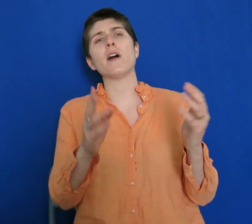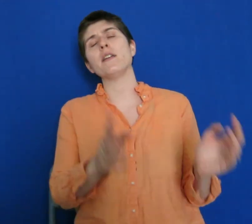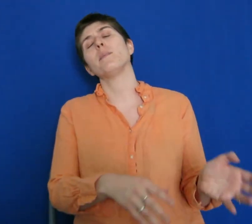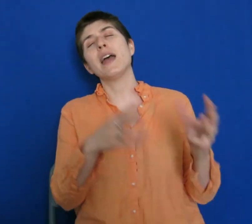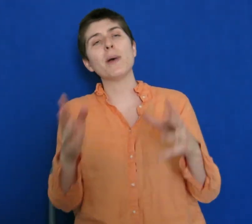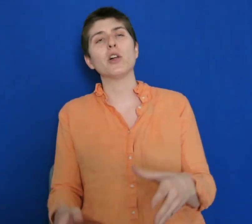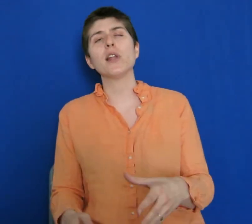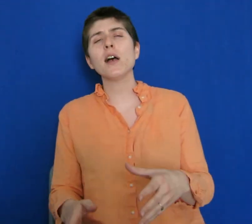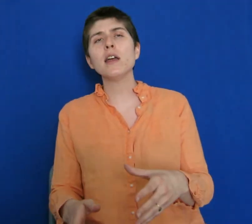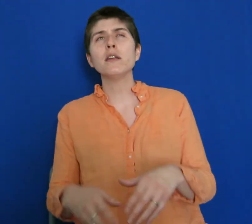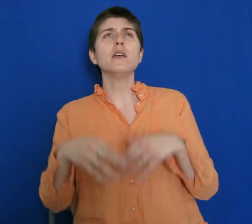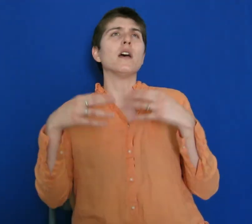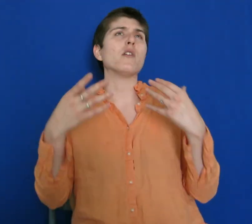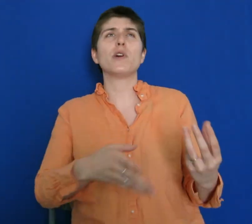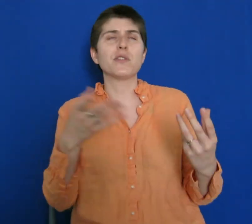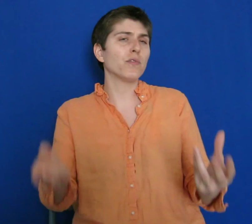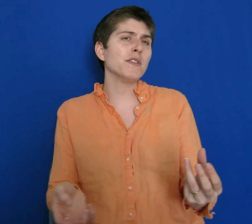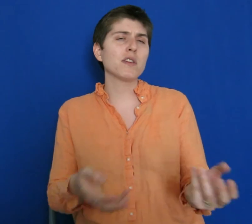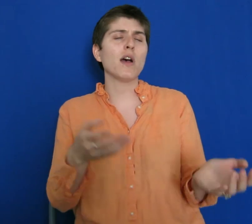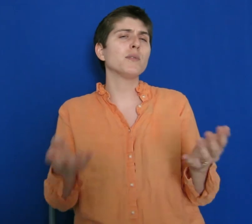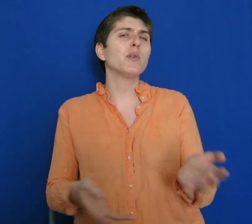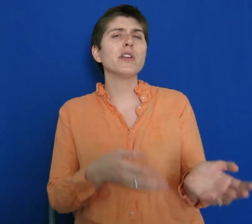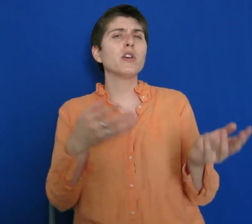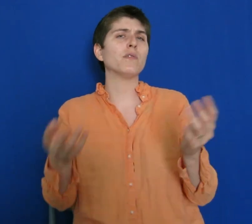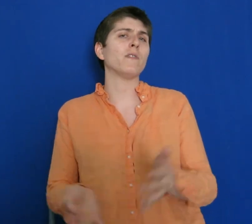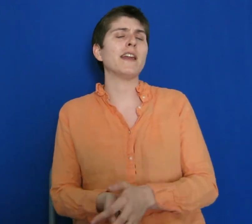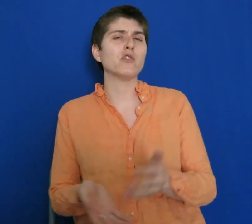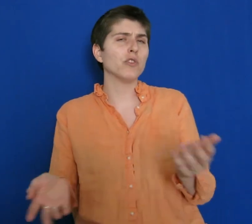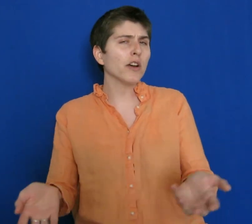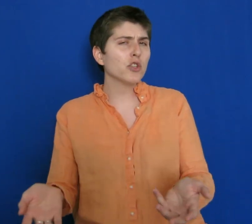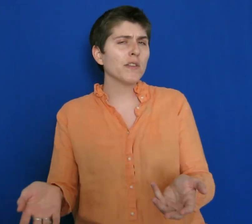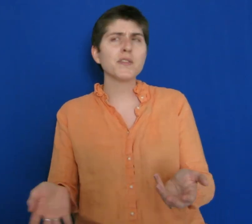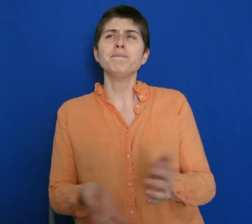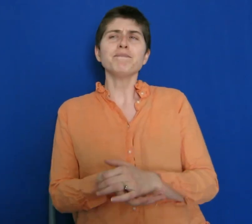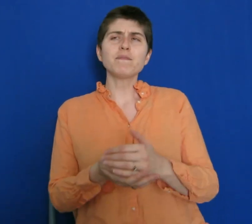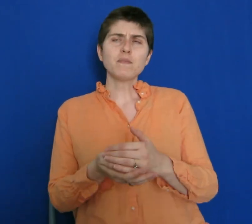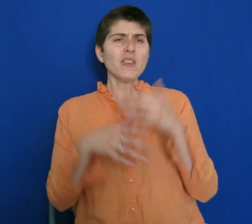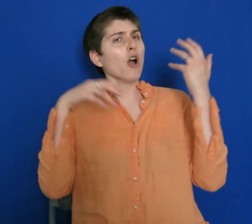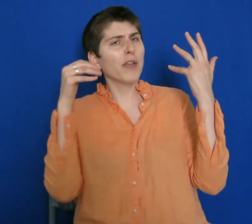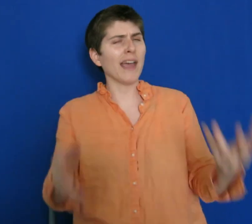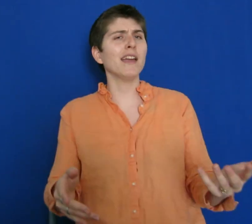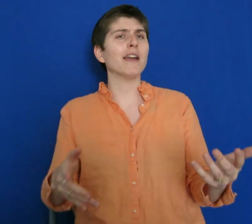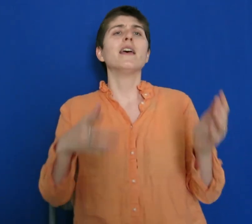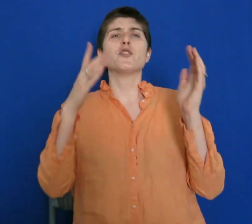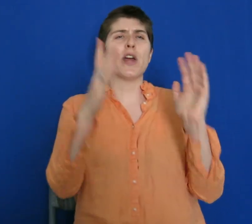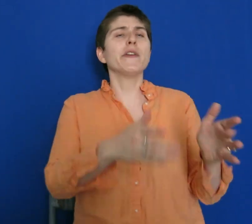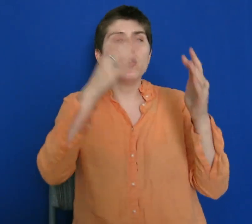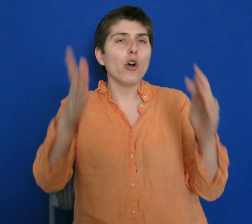find a pen pal online. Friends of friends can often be really good for finding introductions. Okay, so now that you know